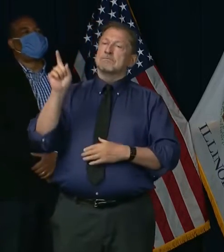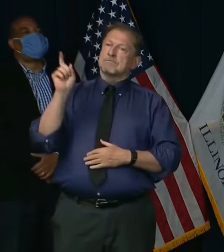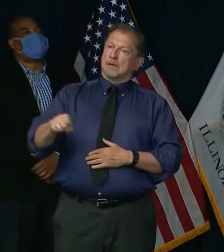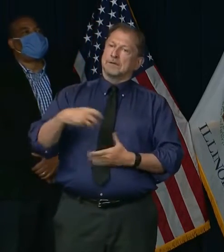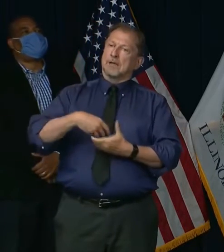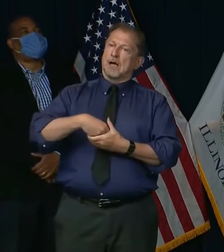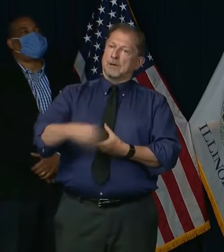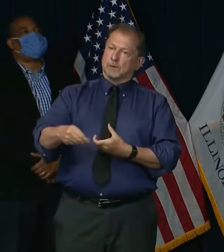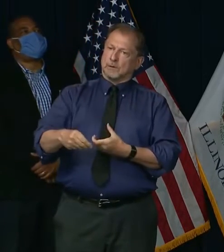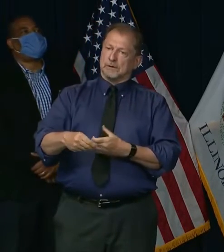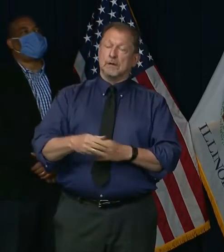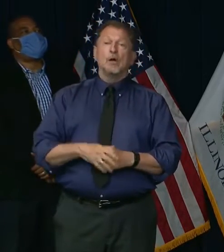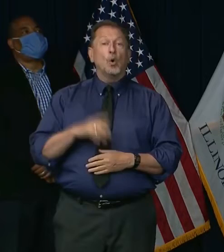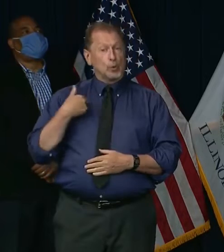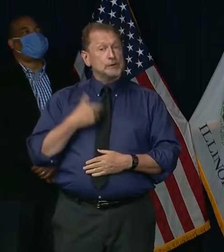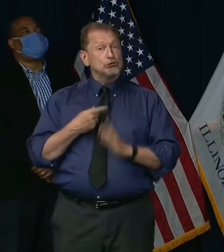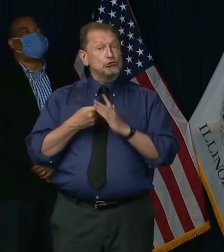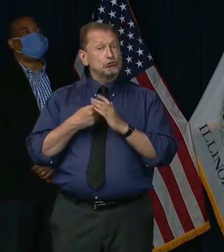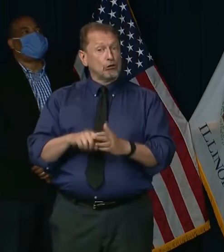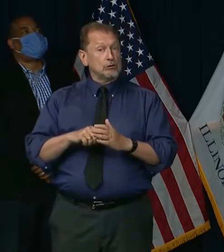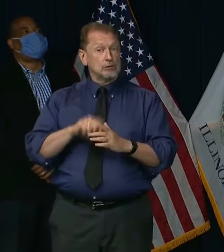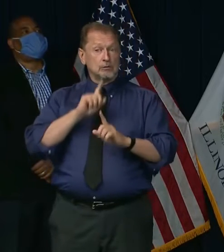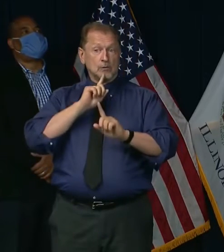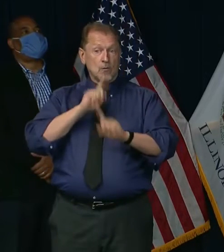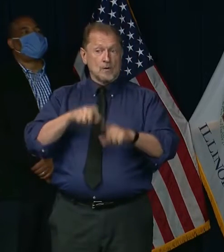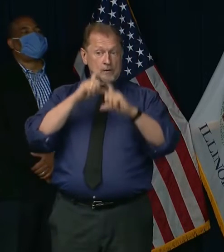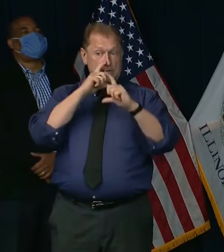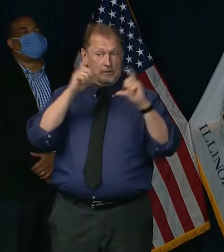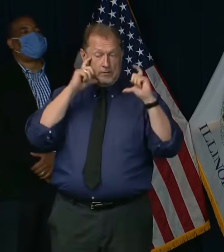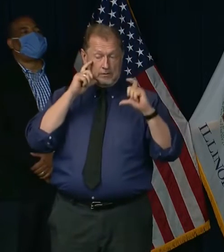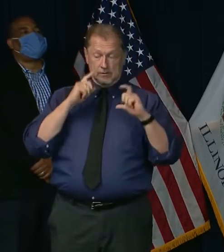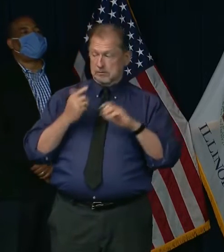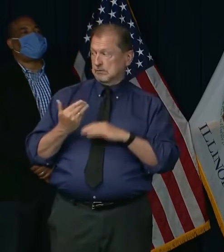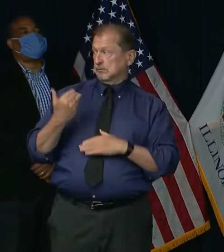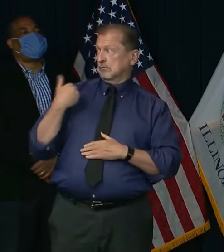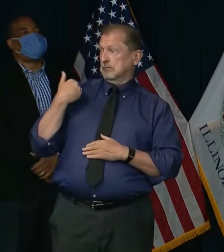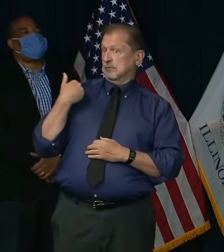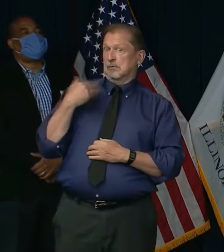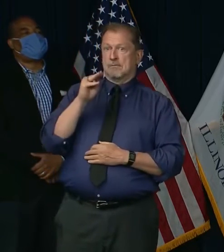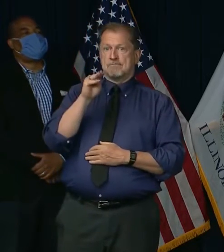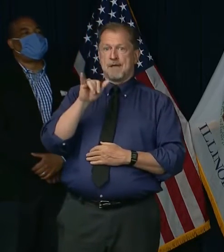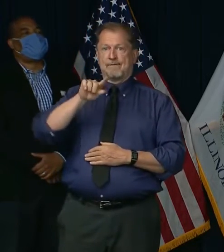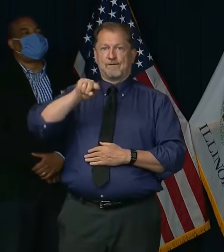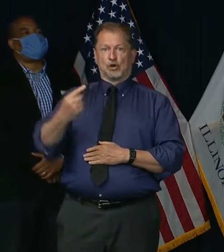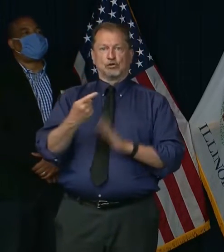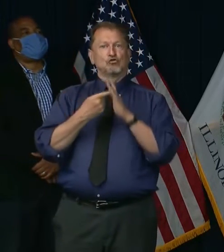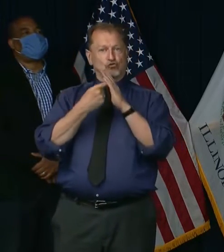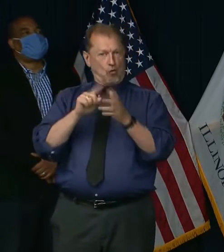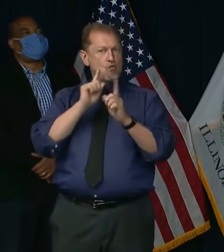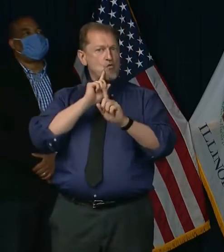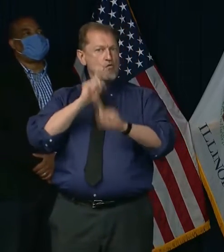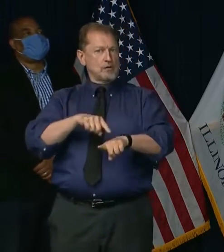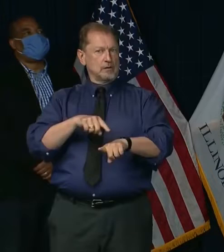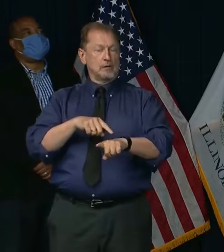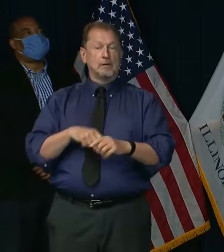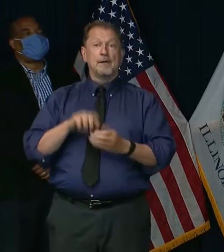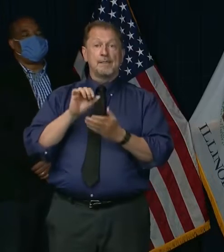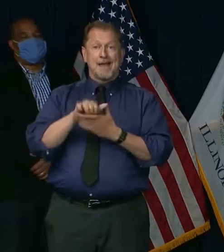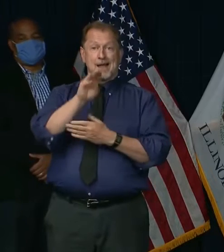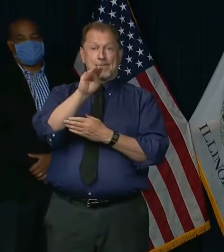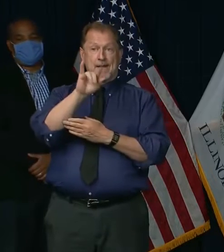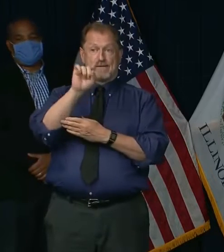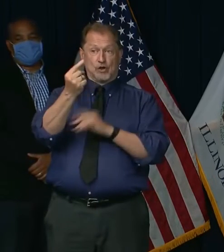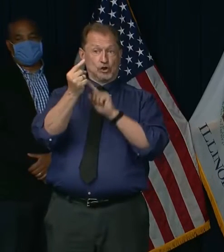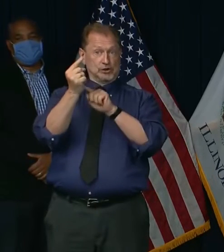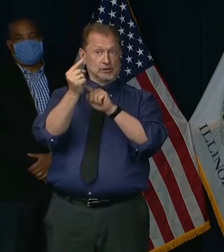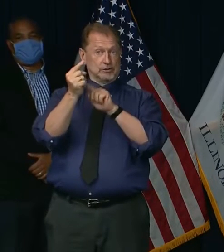same moment that we began to slowly open more things up on May 1st. Since we implemented that one